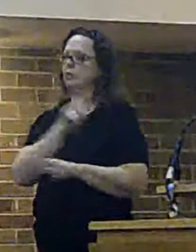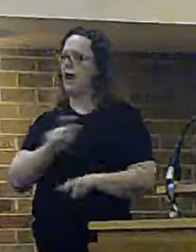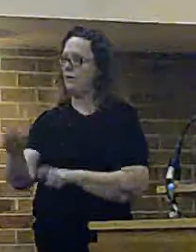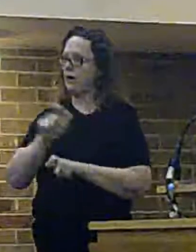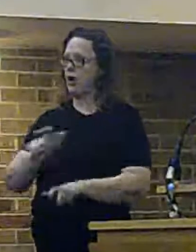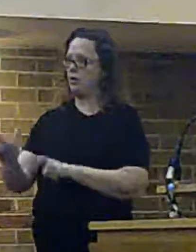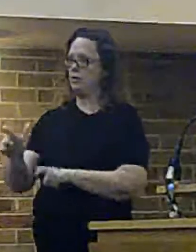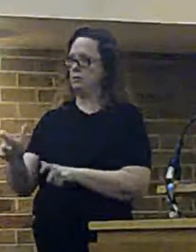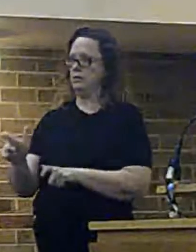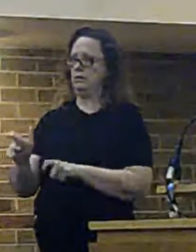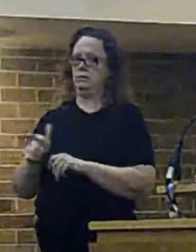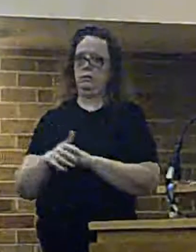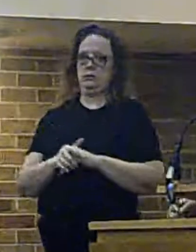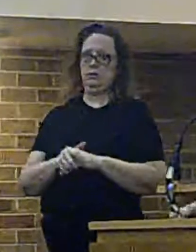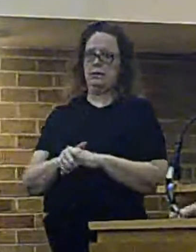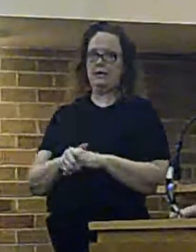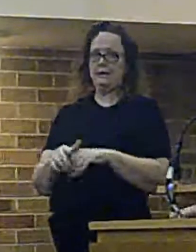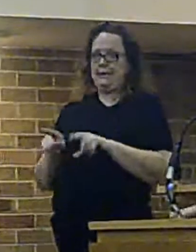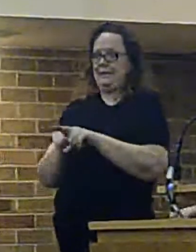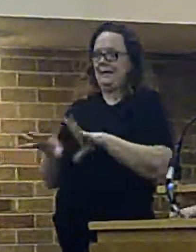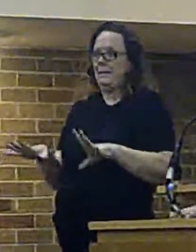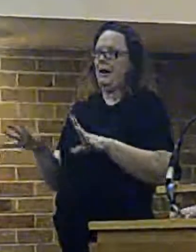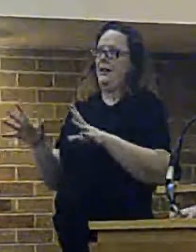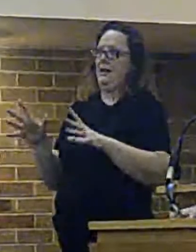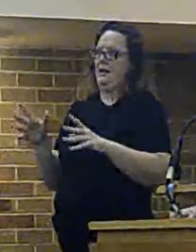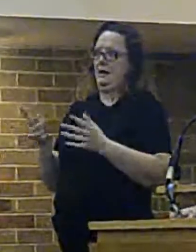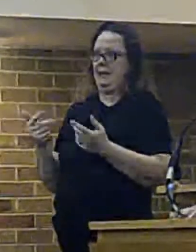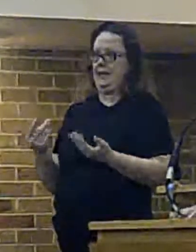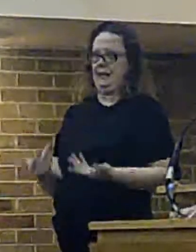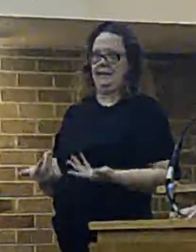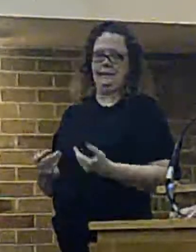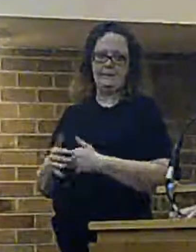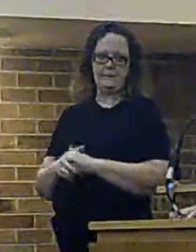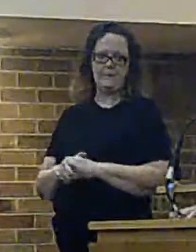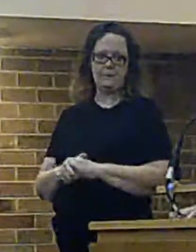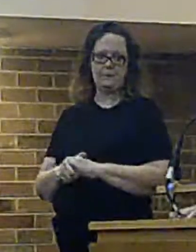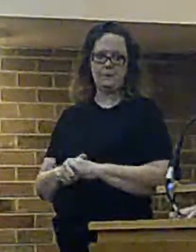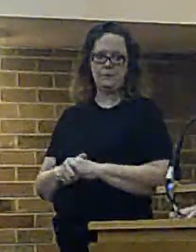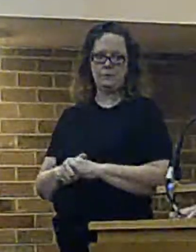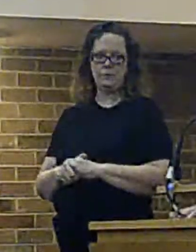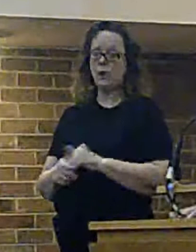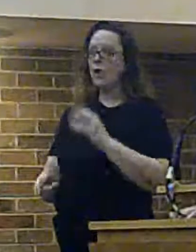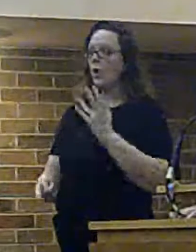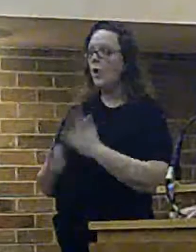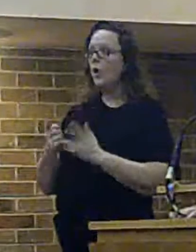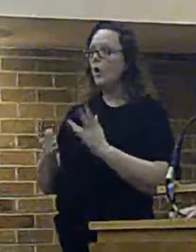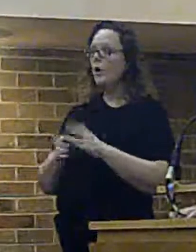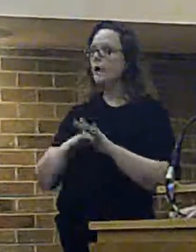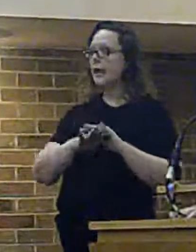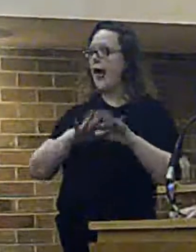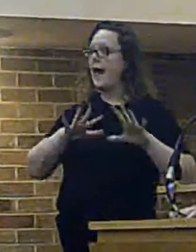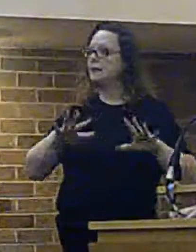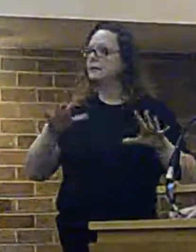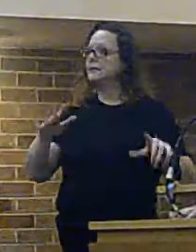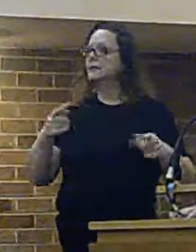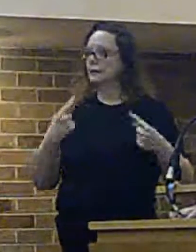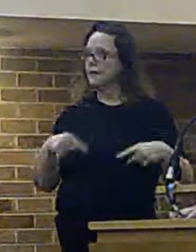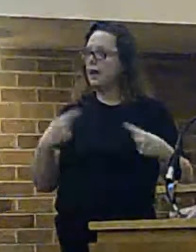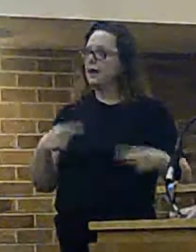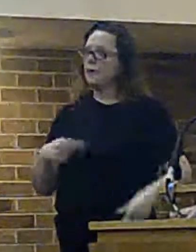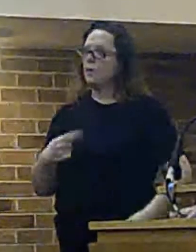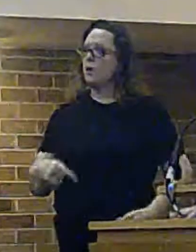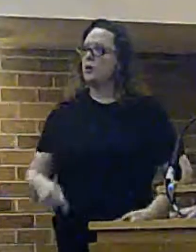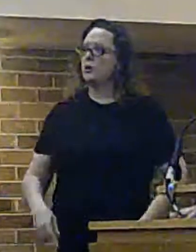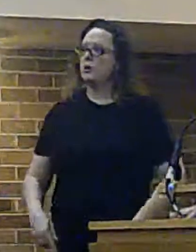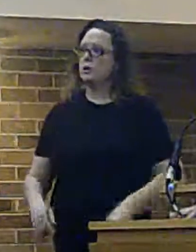opportunity now to explain the position. If there were other land made available to us, then I